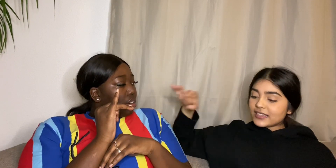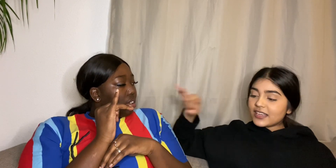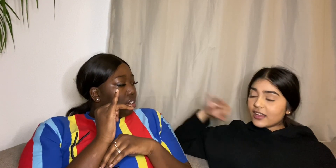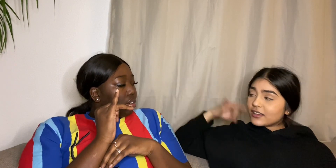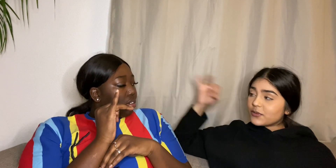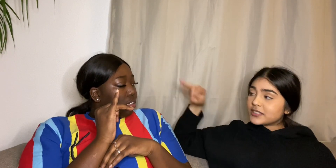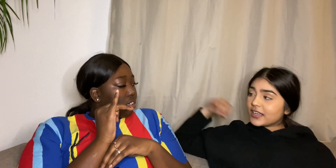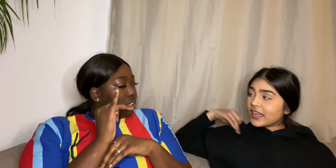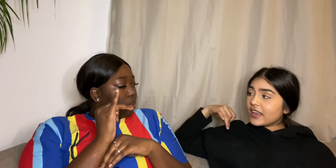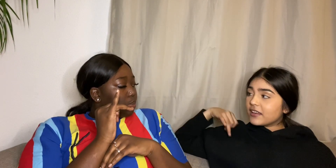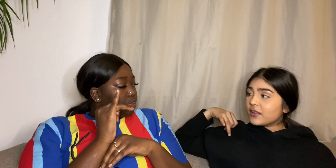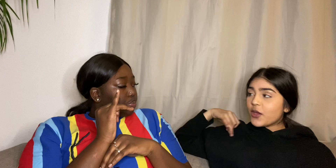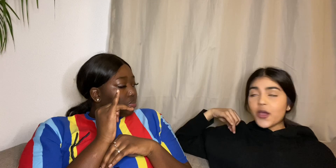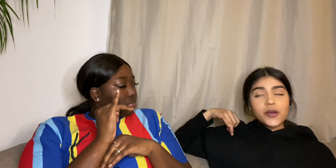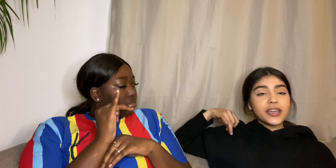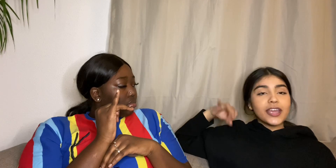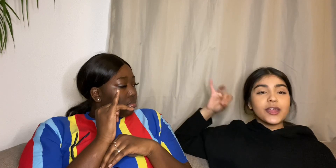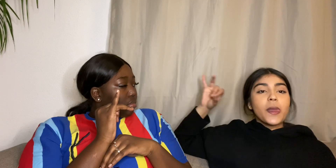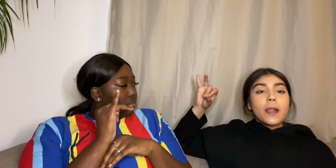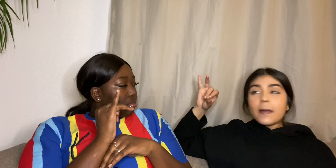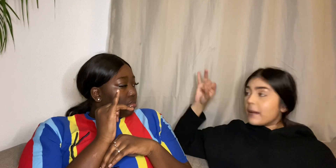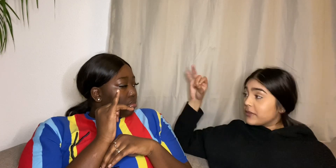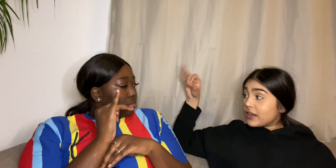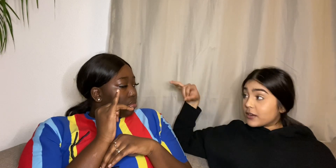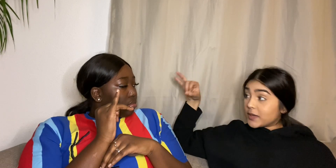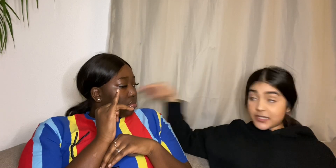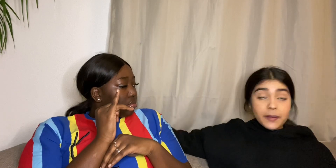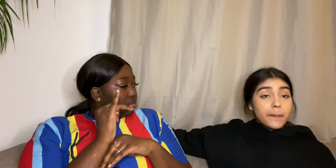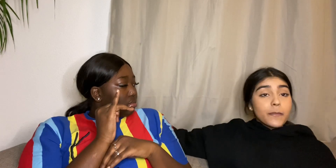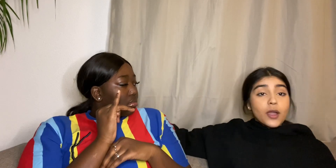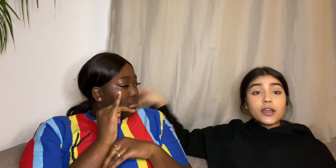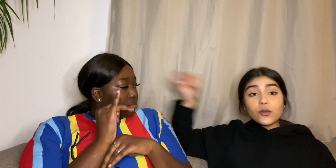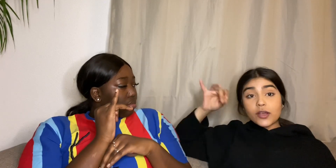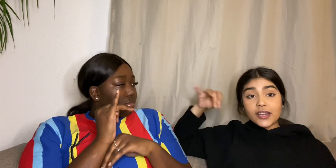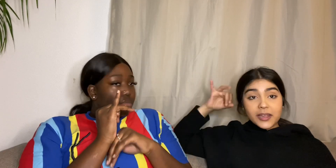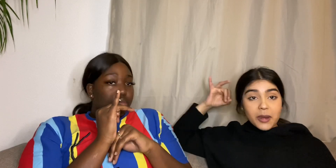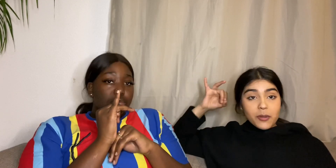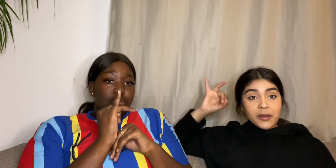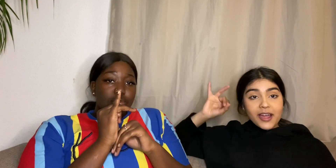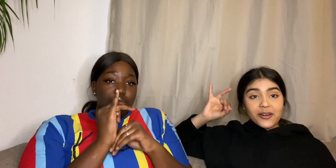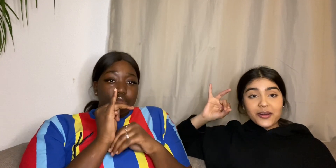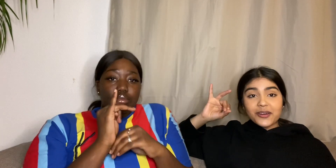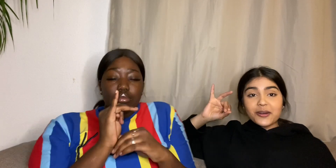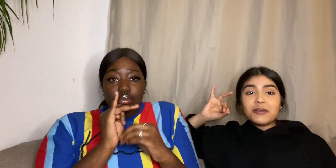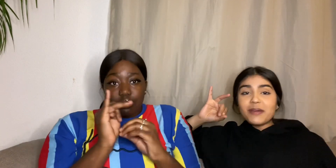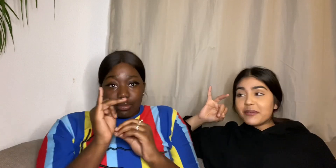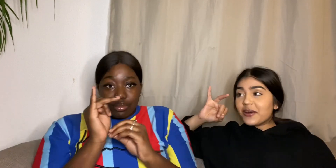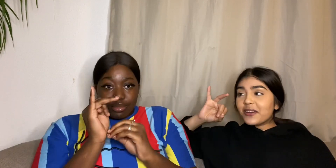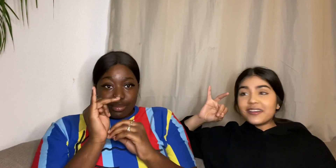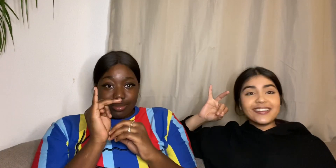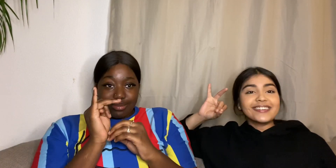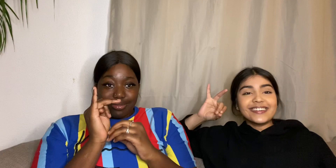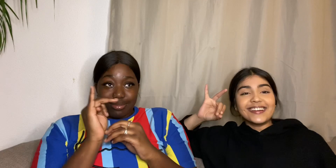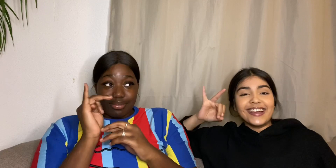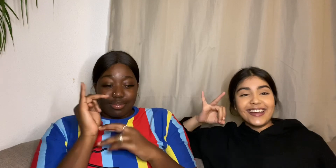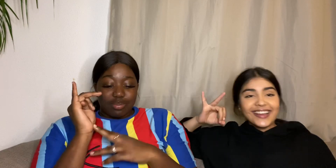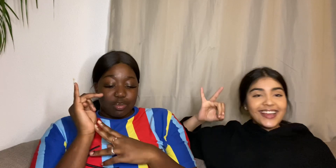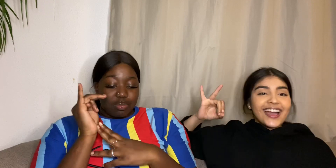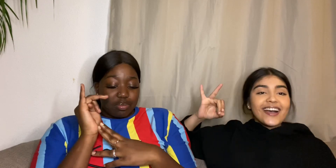the other question again Okay I'm the other question Look at the camera Baby girl Okay